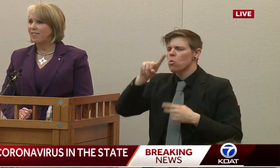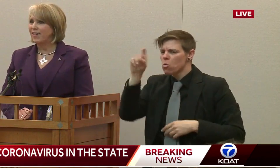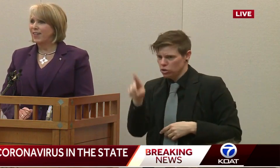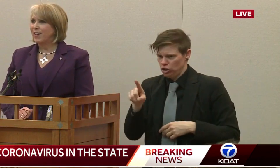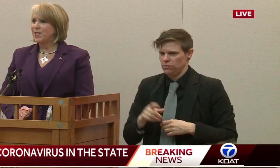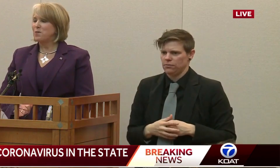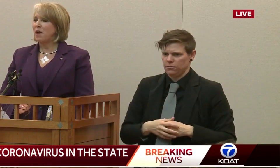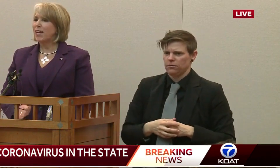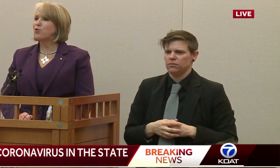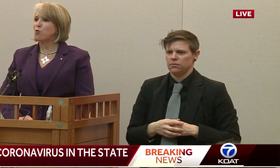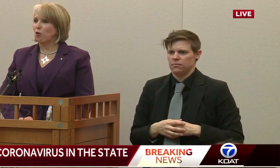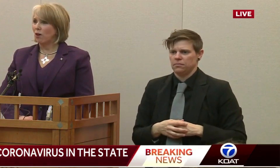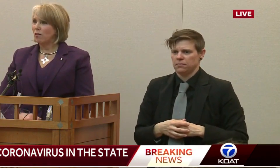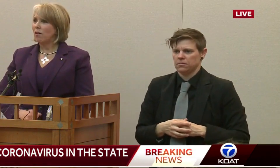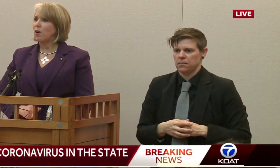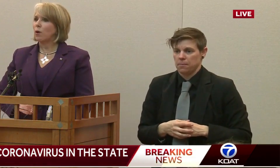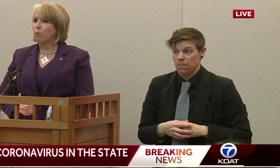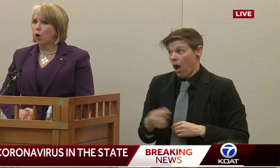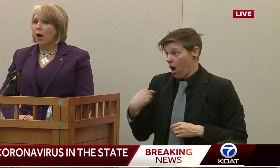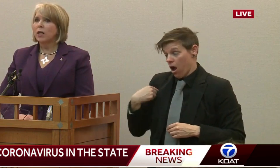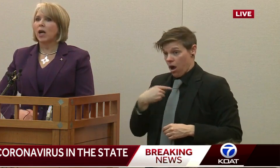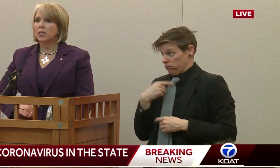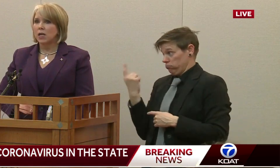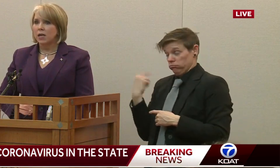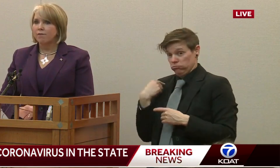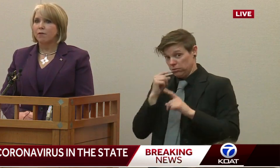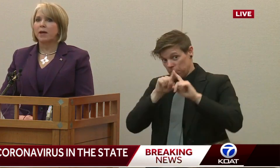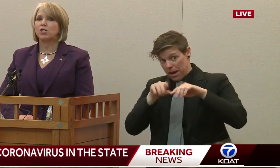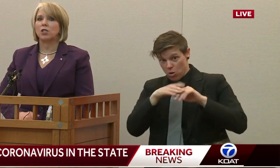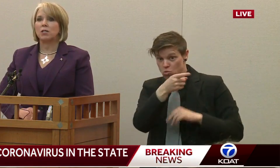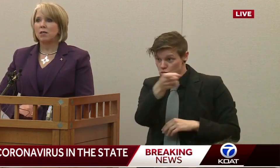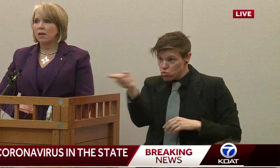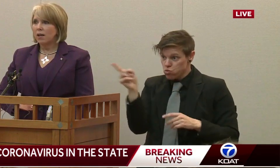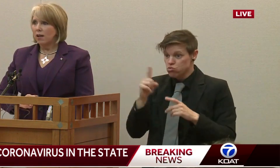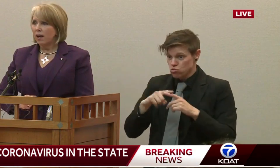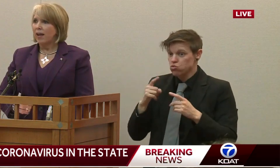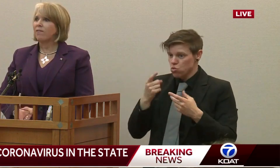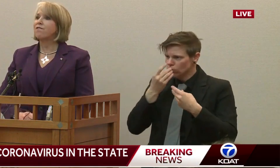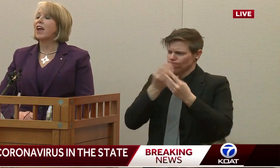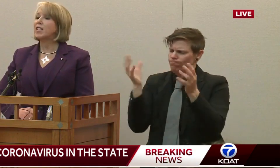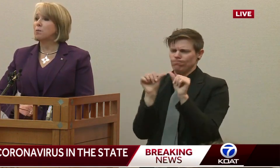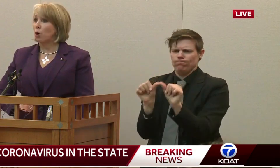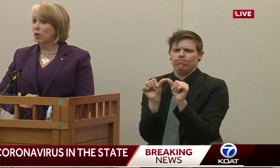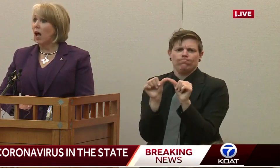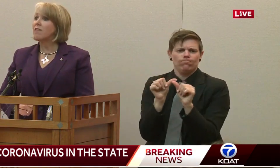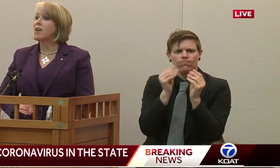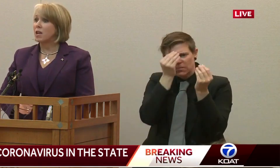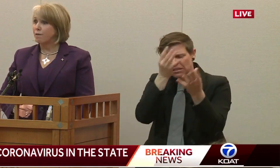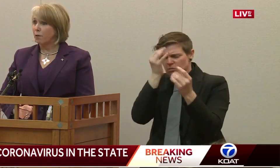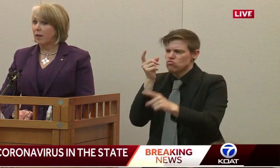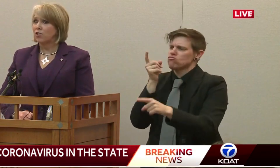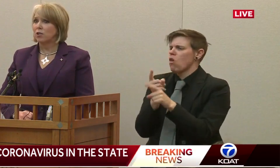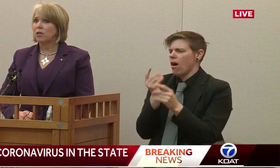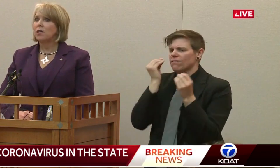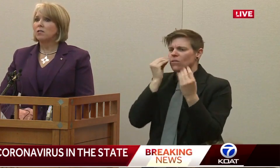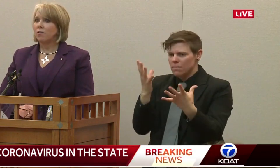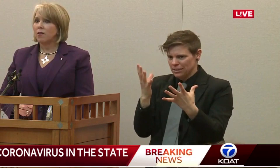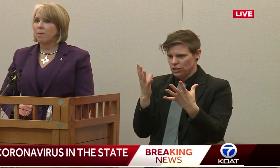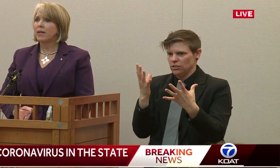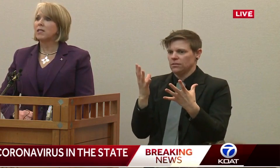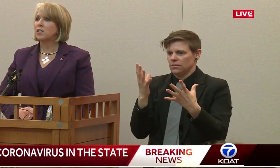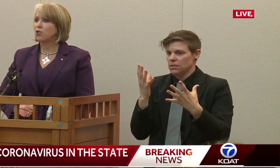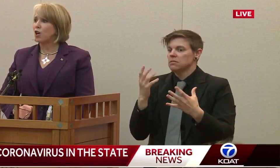you to make sure that we're broadcasting information and Facebook-living information